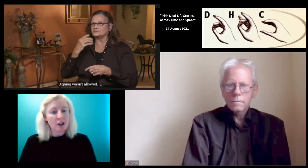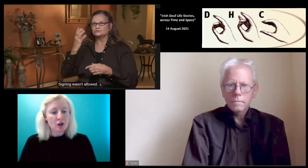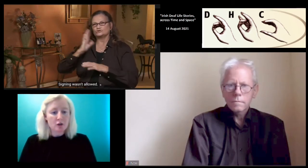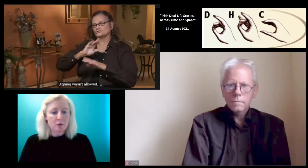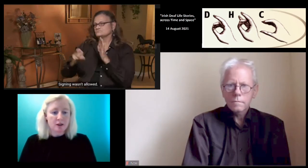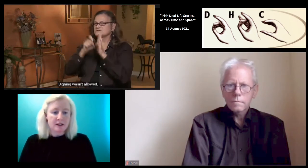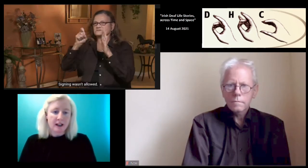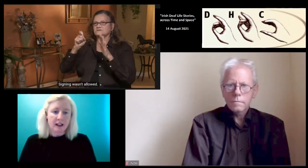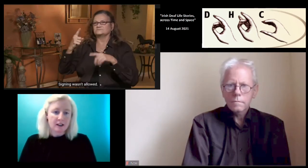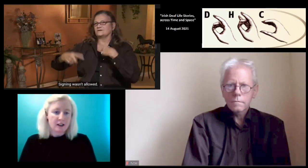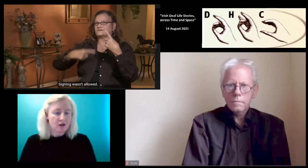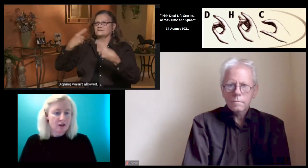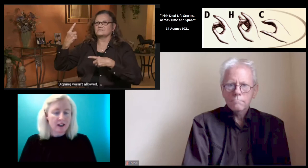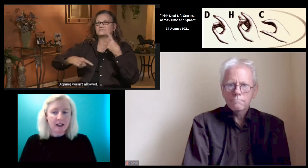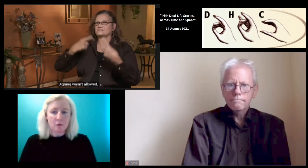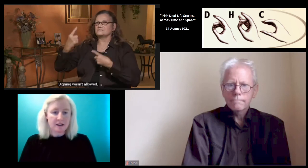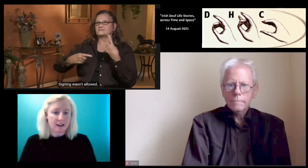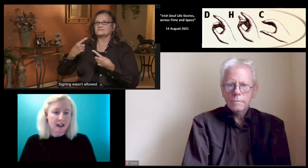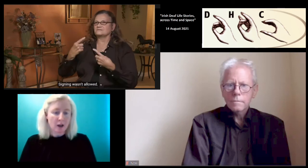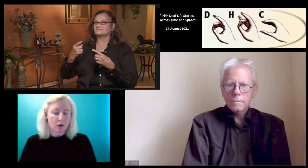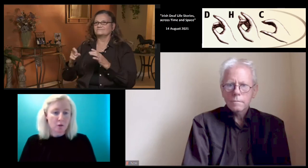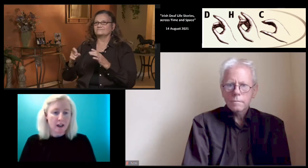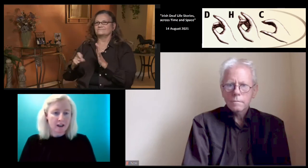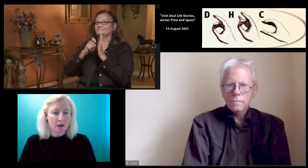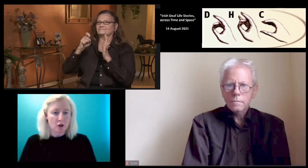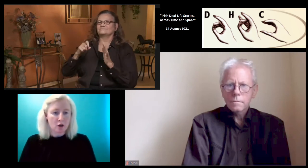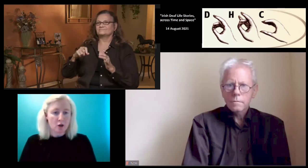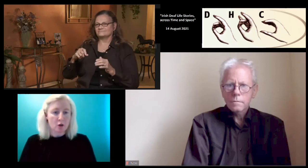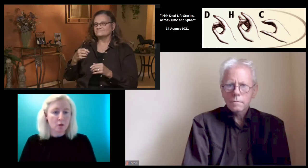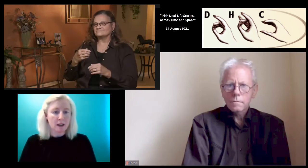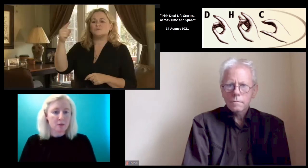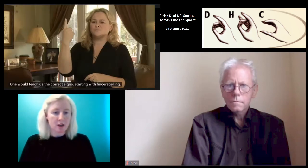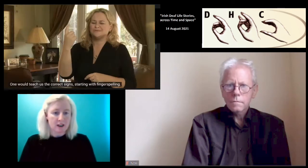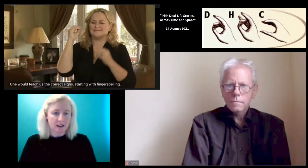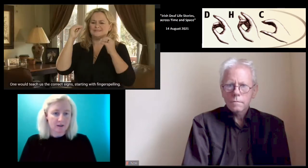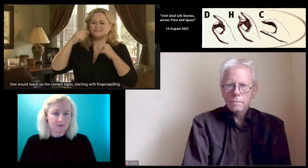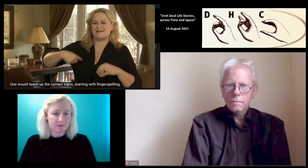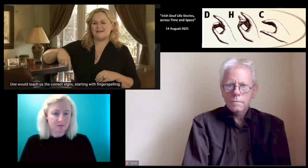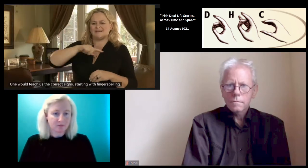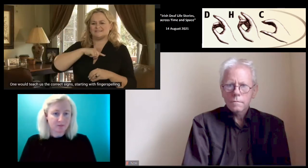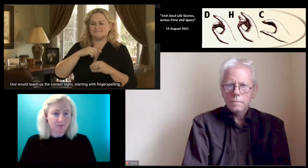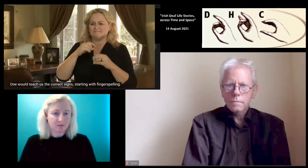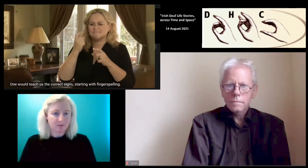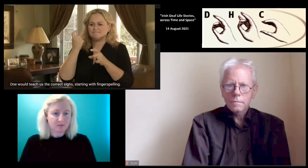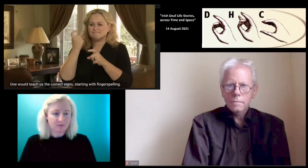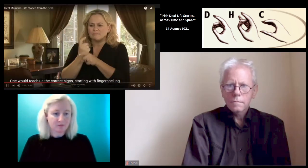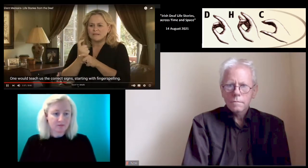The teachers wouldn't sign. Signing wasn't allowed. We had to do lip reading.